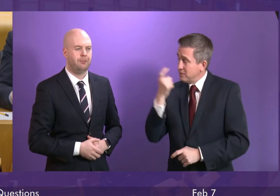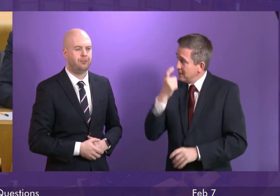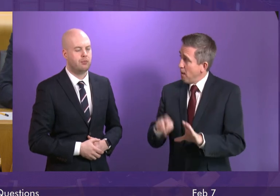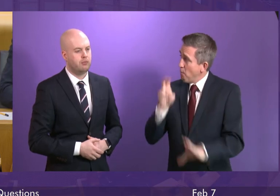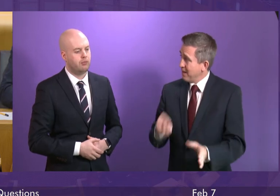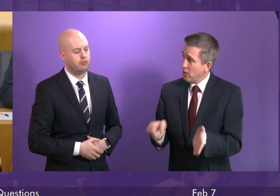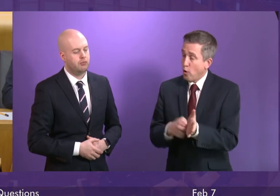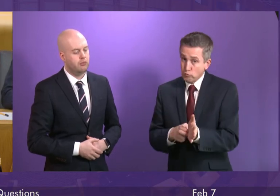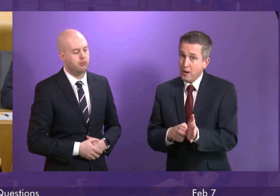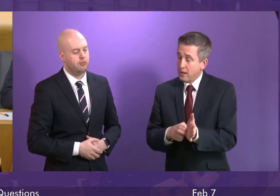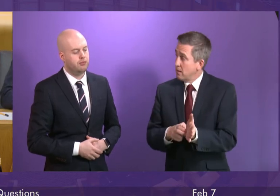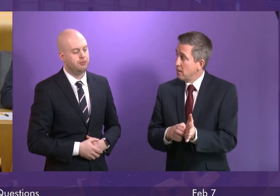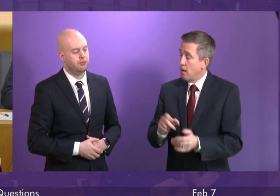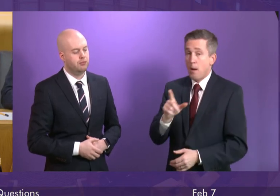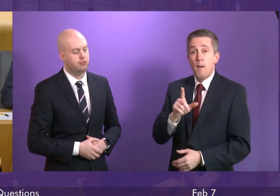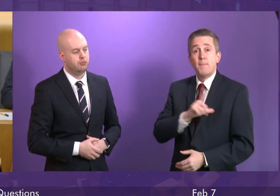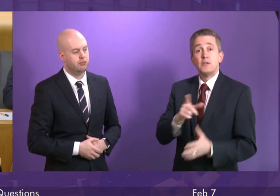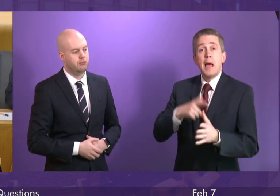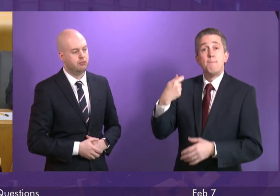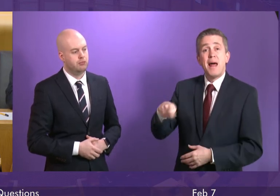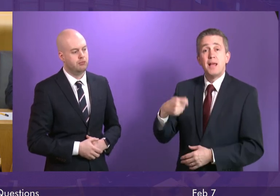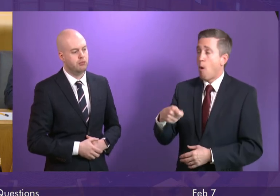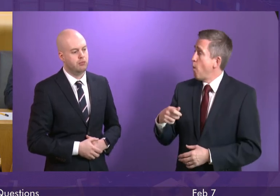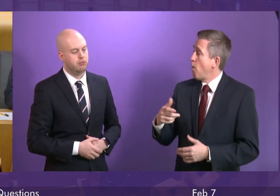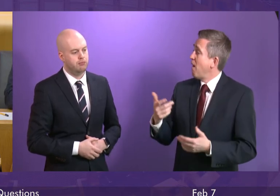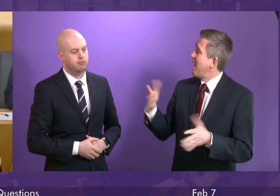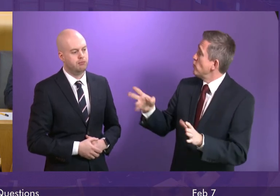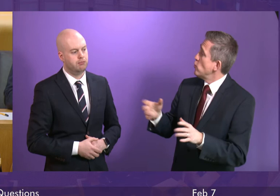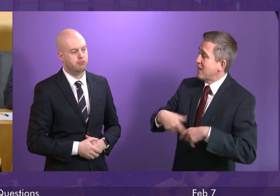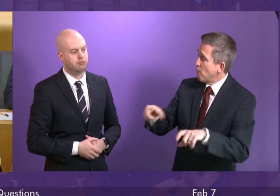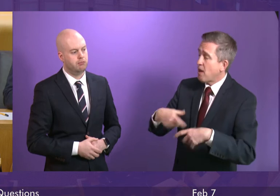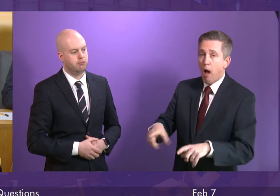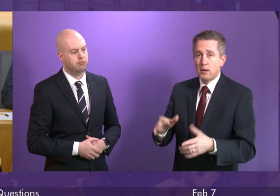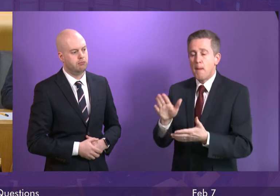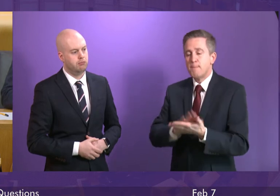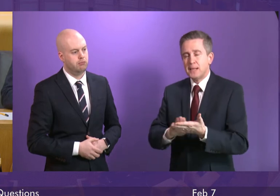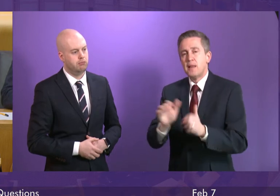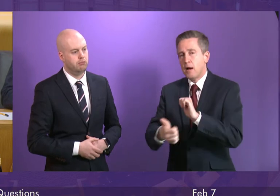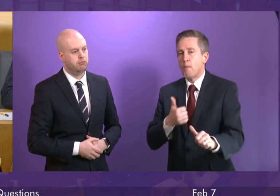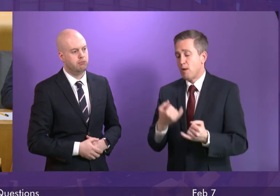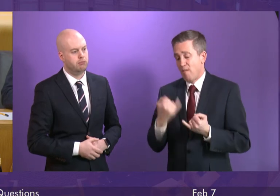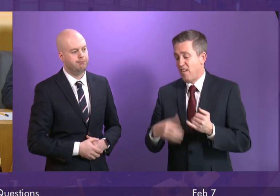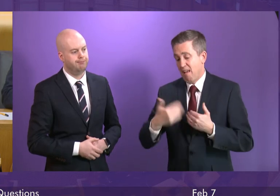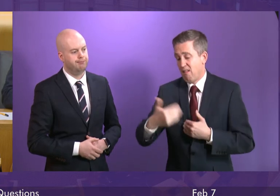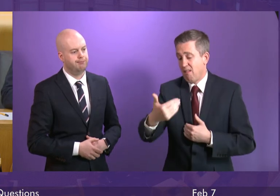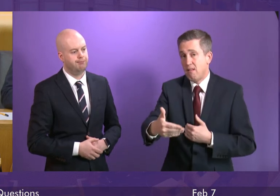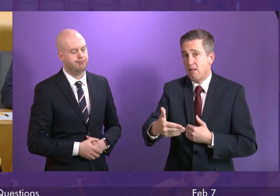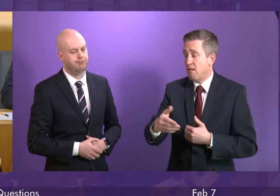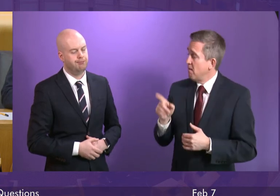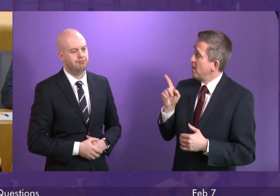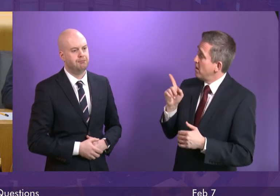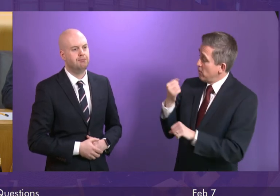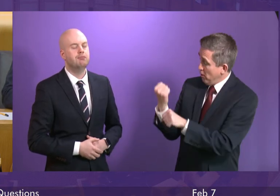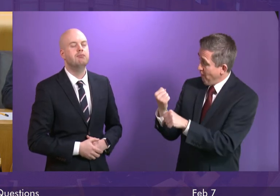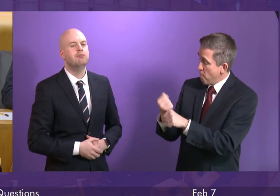because doing so would give Abelio a free pass to continue failing. Surely the Government must work on the assumption